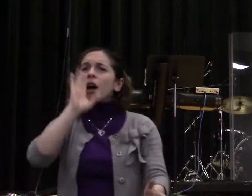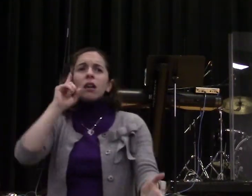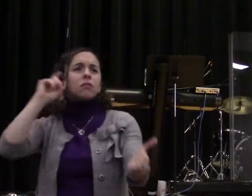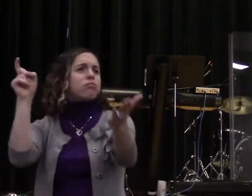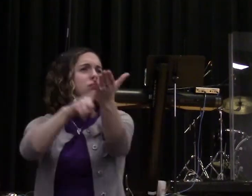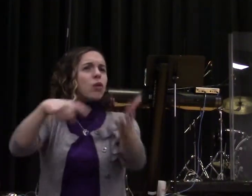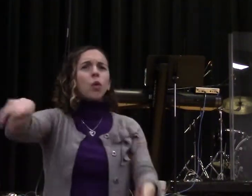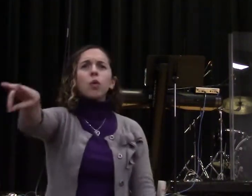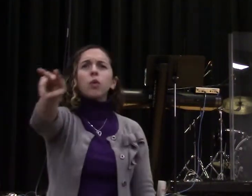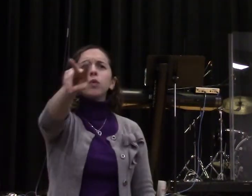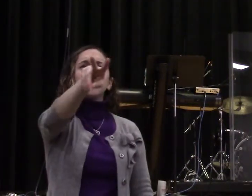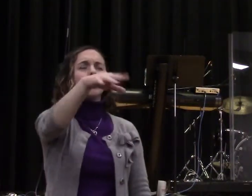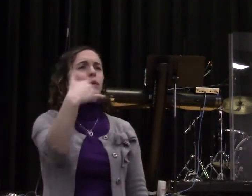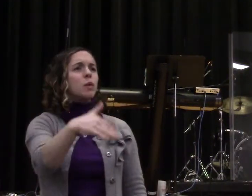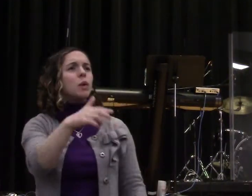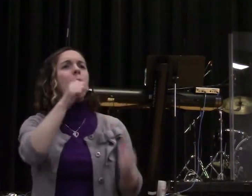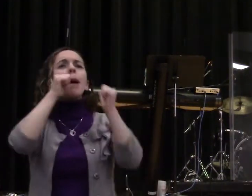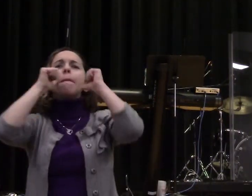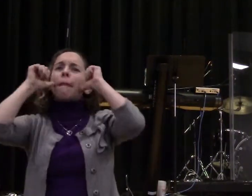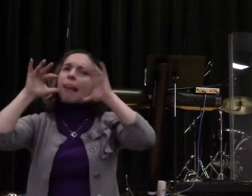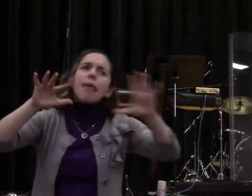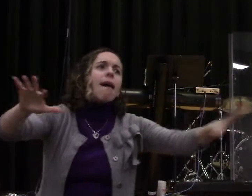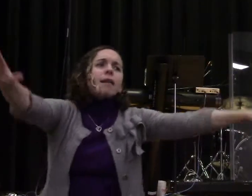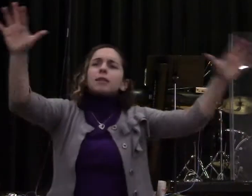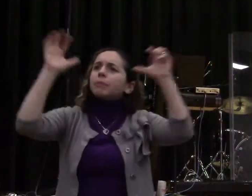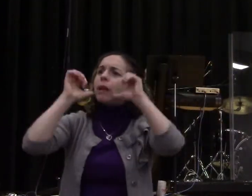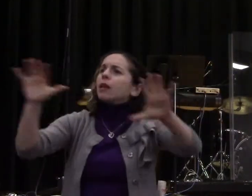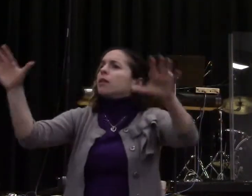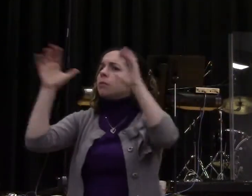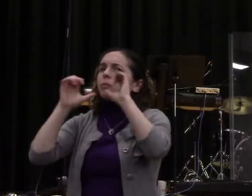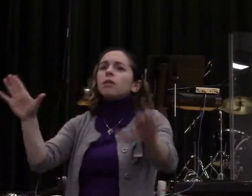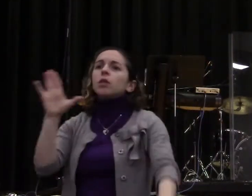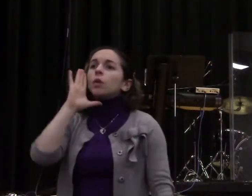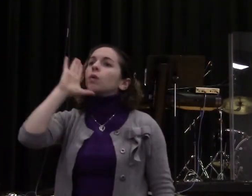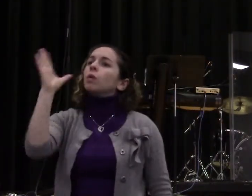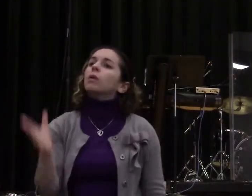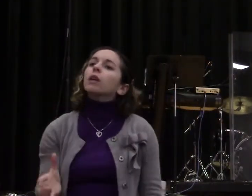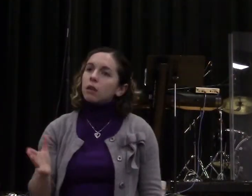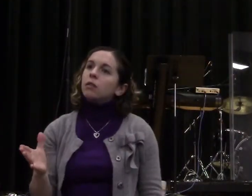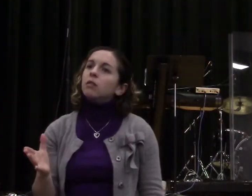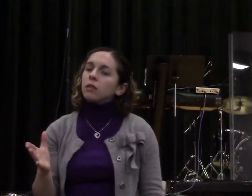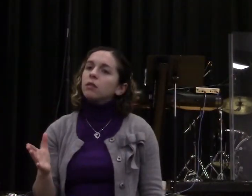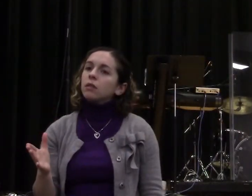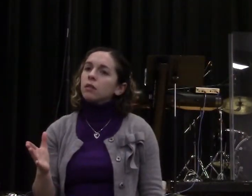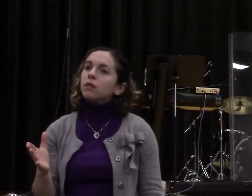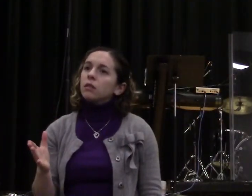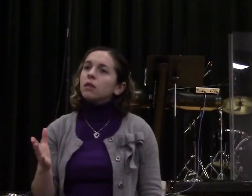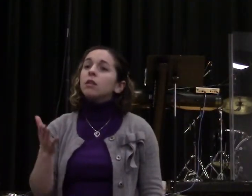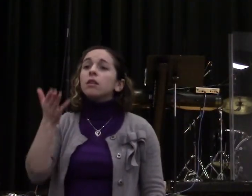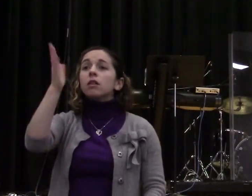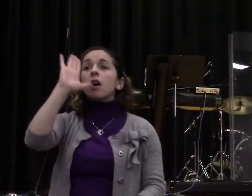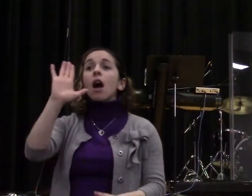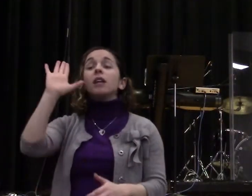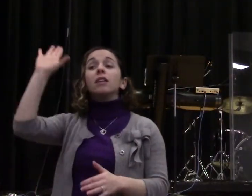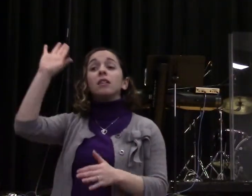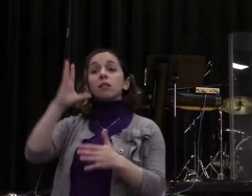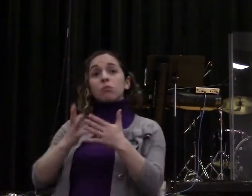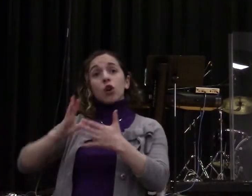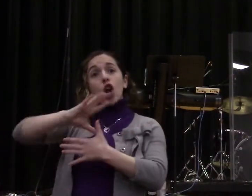That is God's goal for you from the beginning to the end. It's for you to be in fellowship with your brothers. To develop to the level where